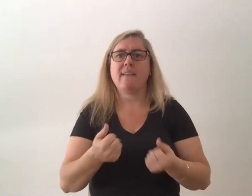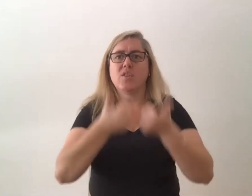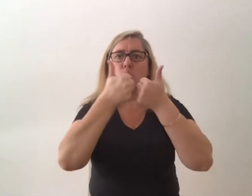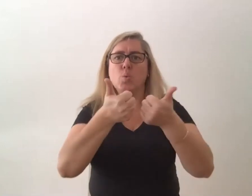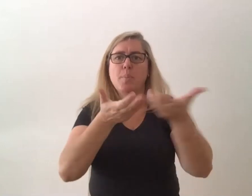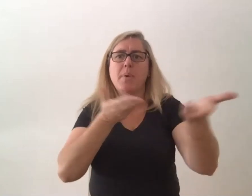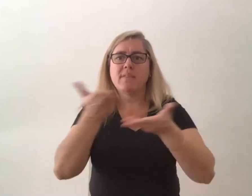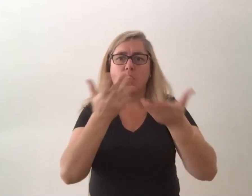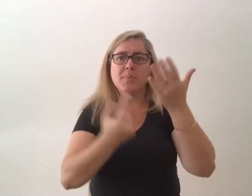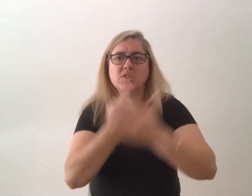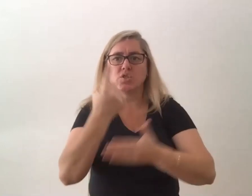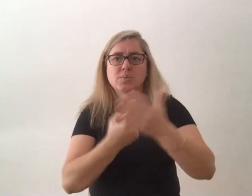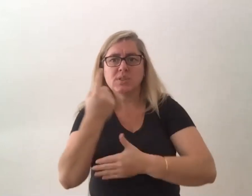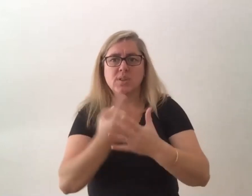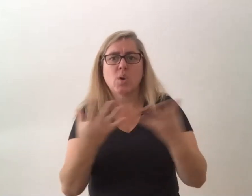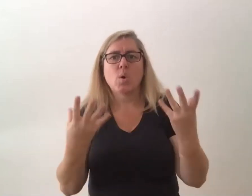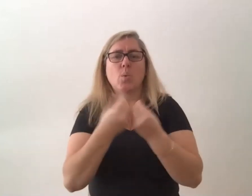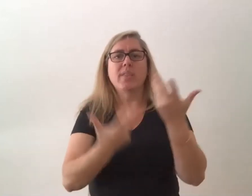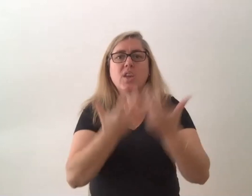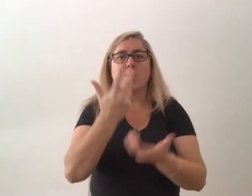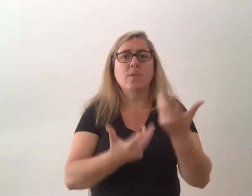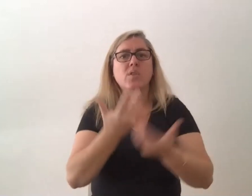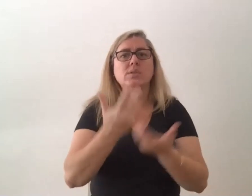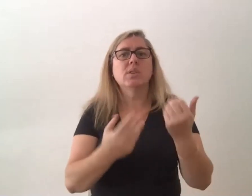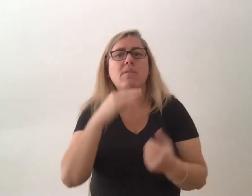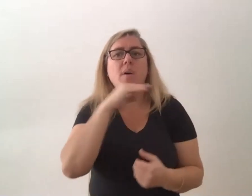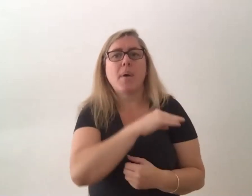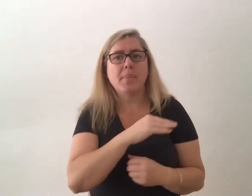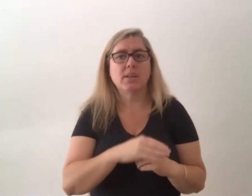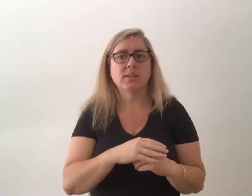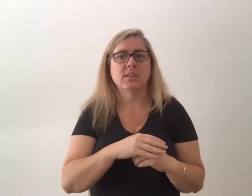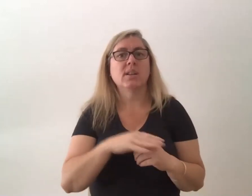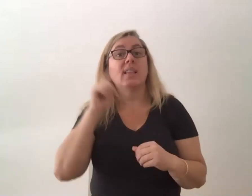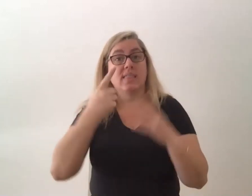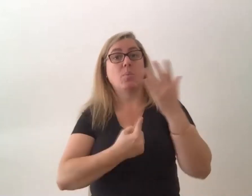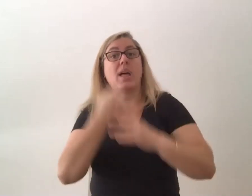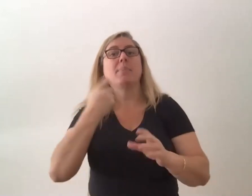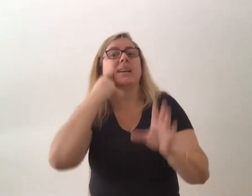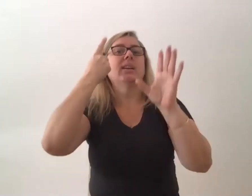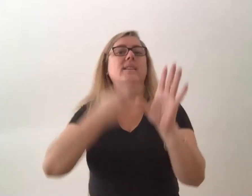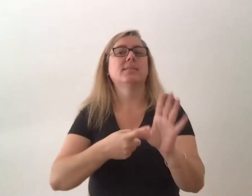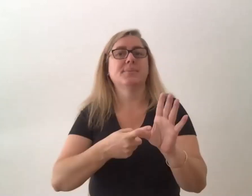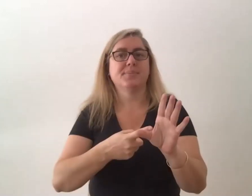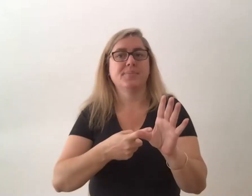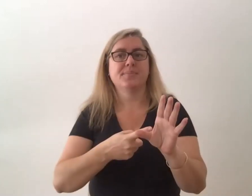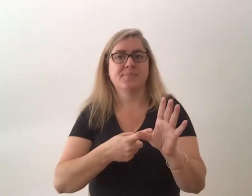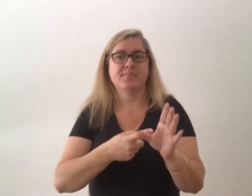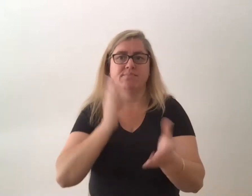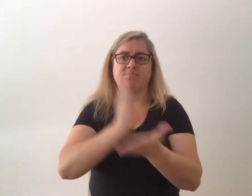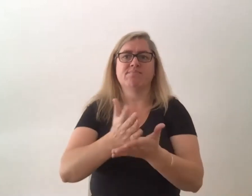with the university of melbourne so that's next year and yeah i'm really excited about qualia